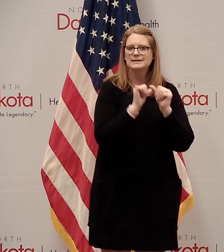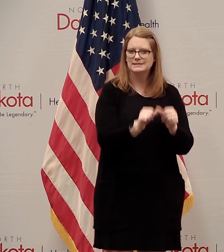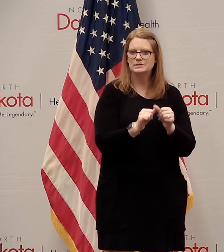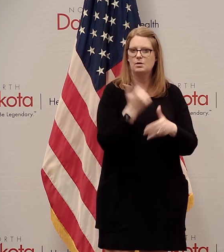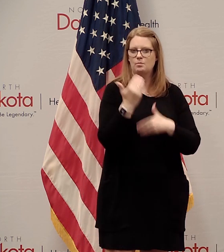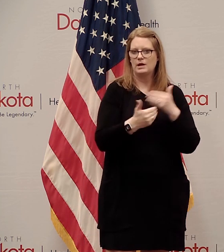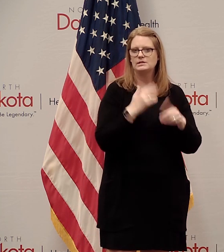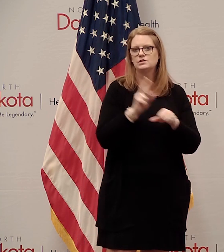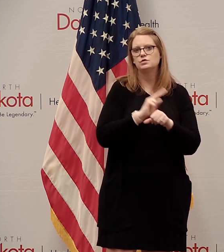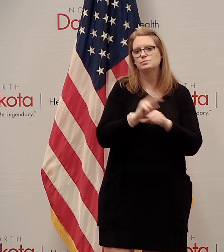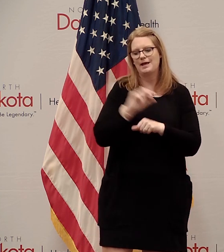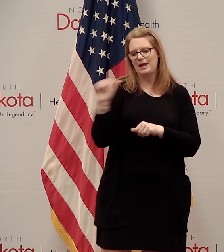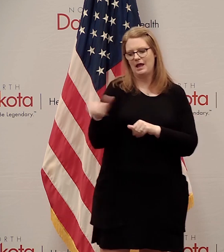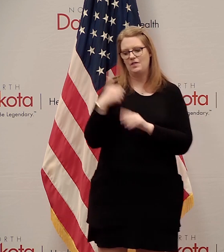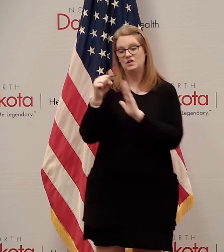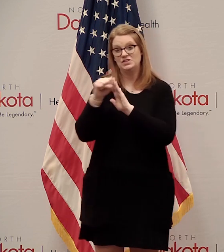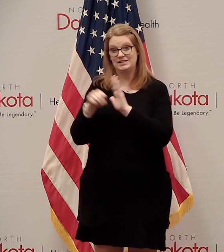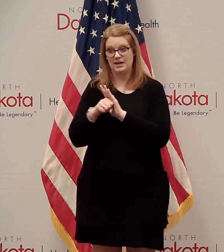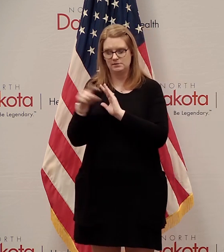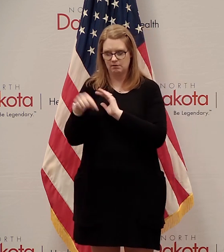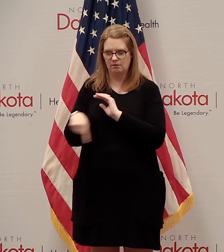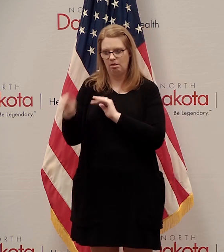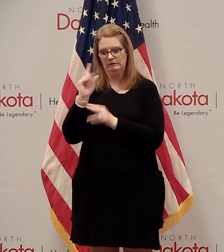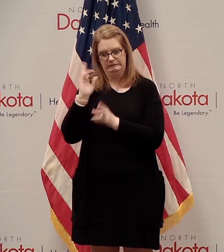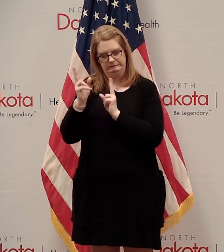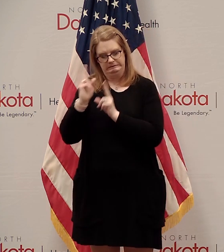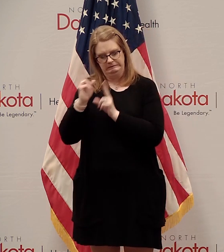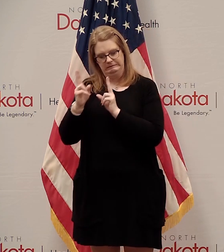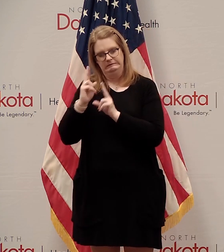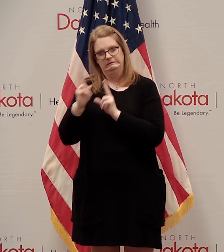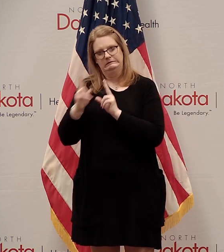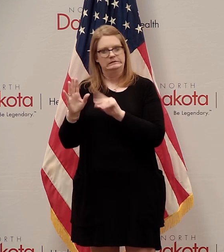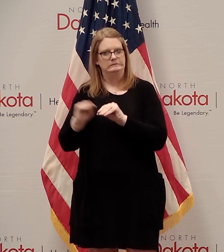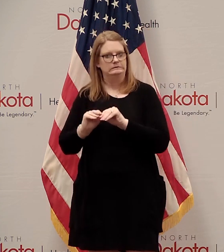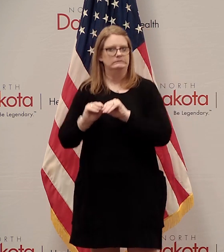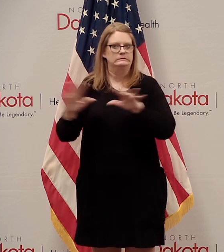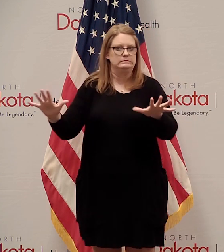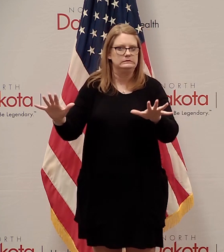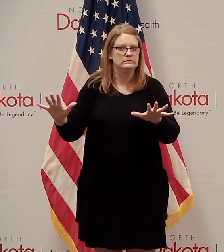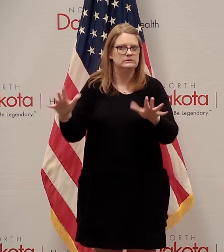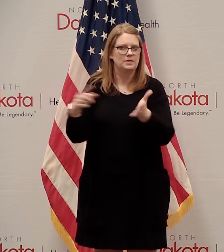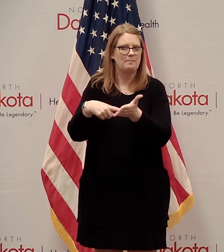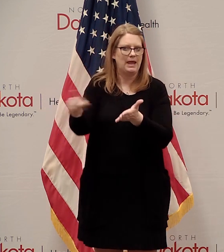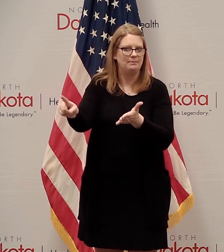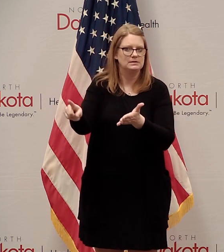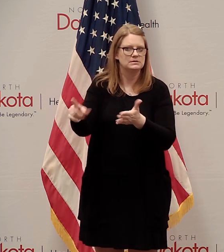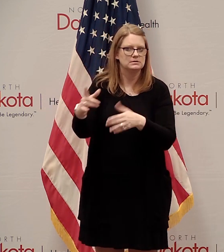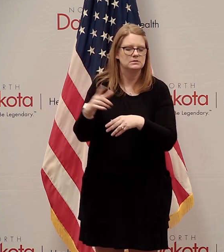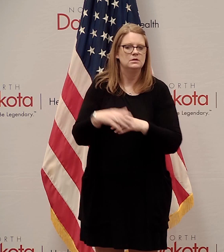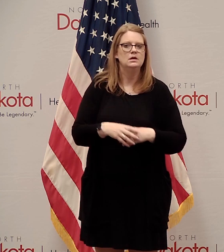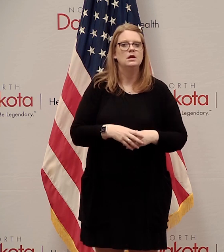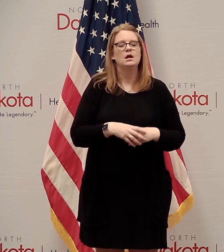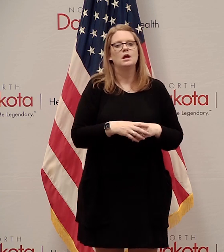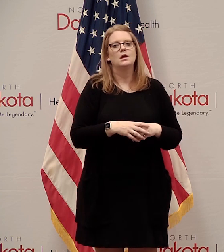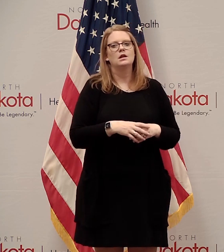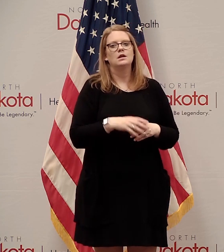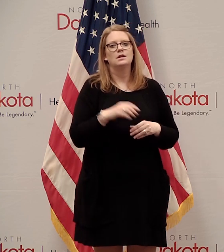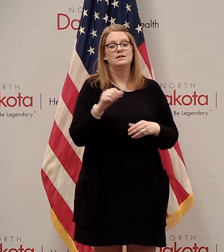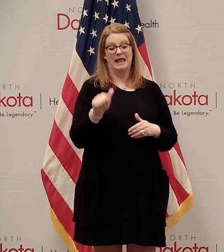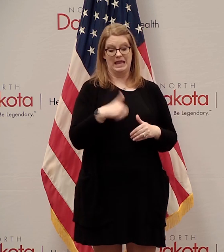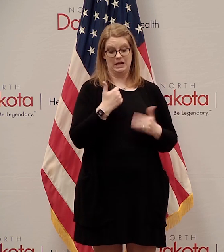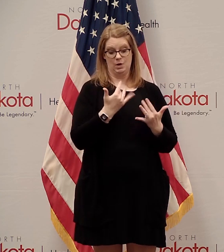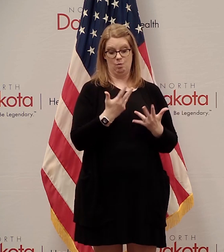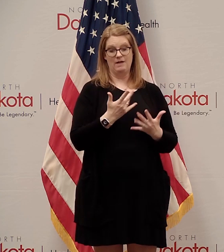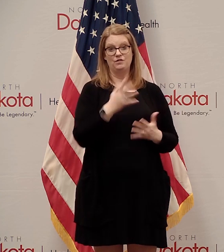process used by other states that are striving to get as much needed payments into the hands of individuals as possible. And although any wait for